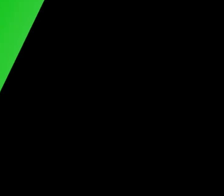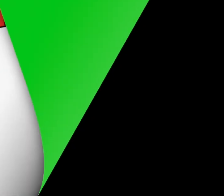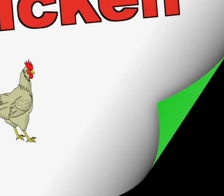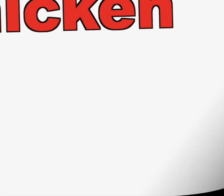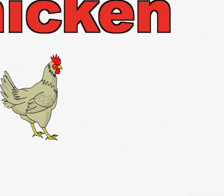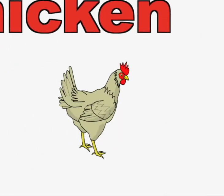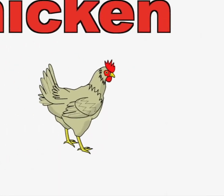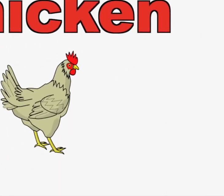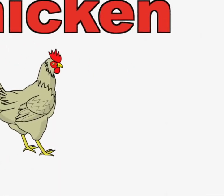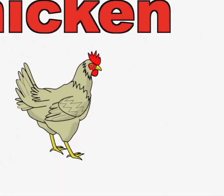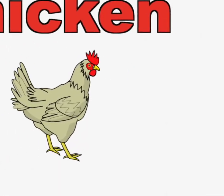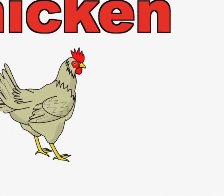Chicken